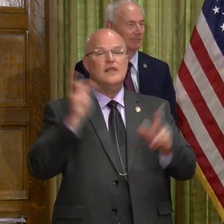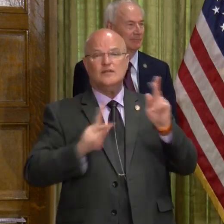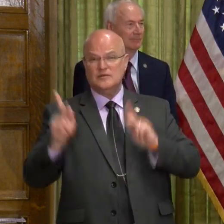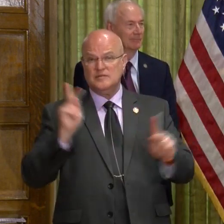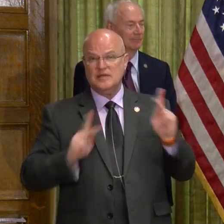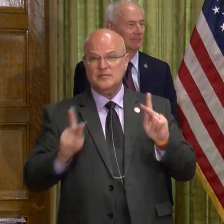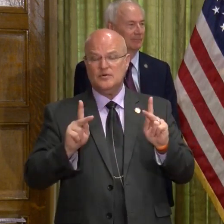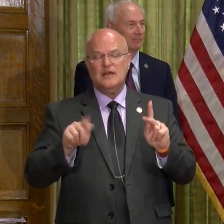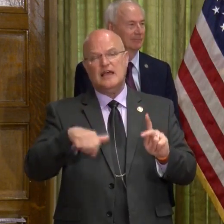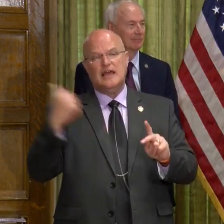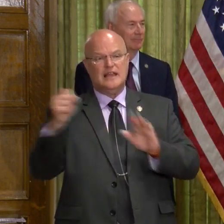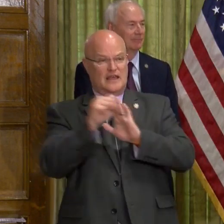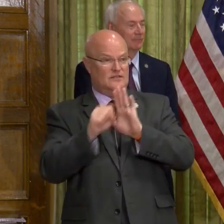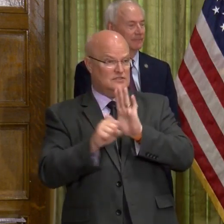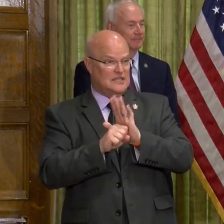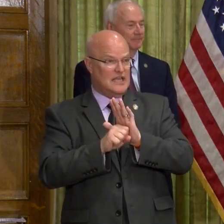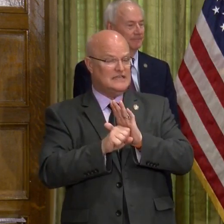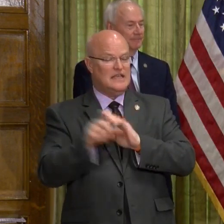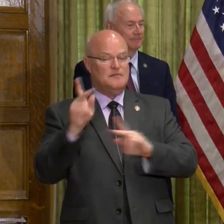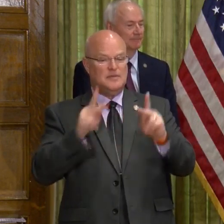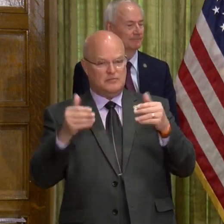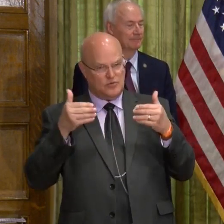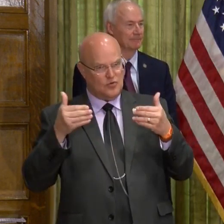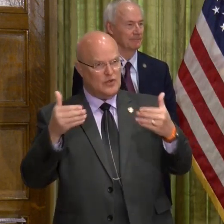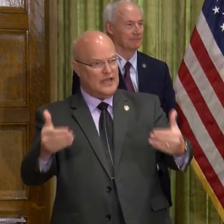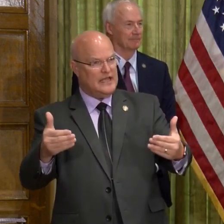a lot from others that are moving ahead.